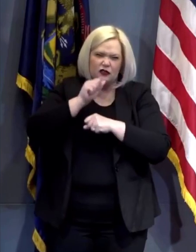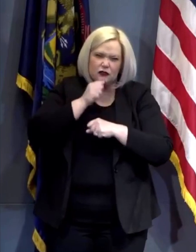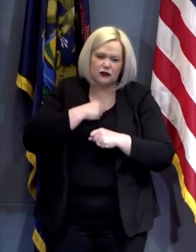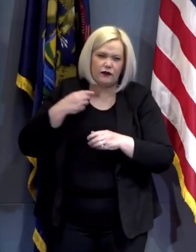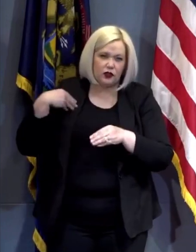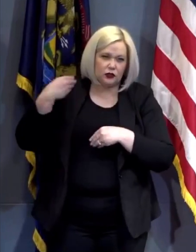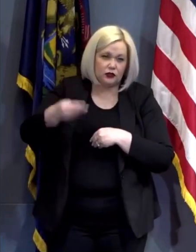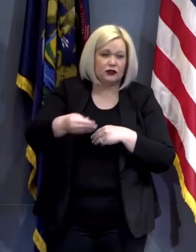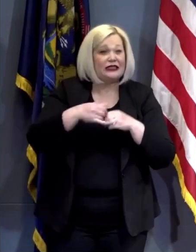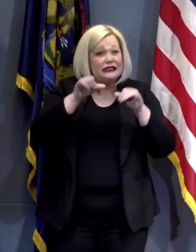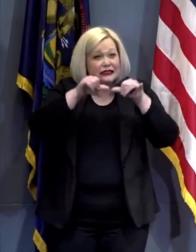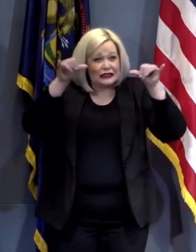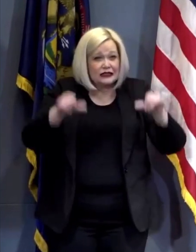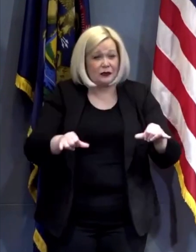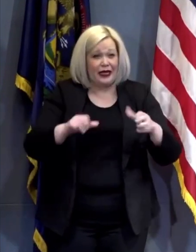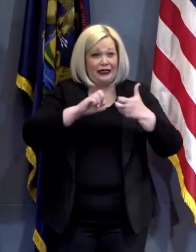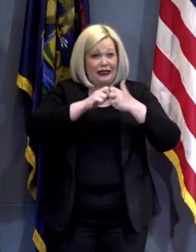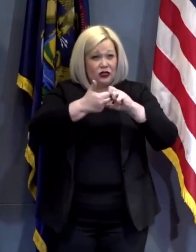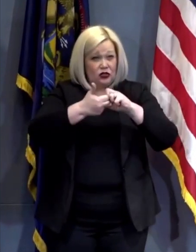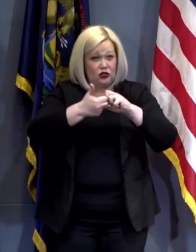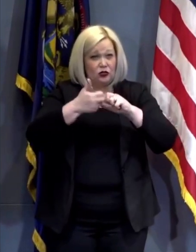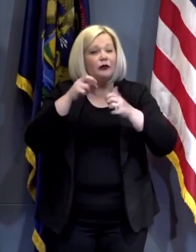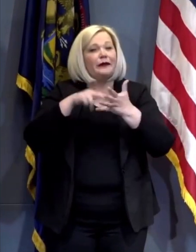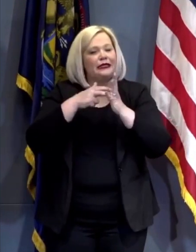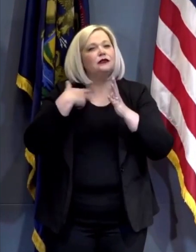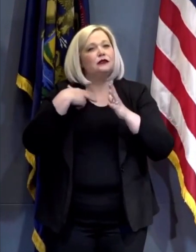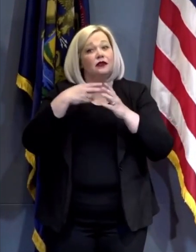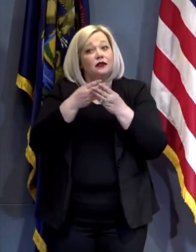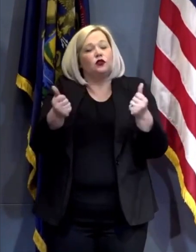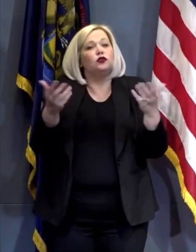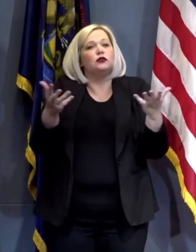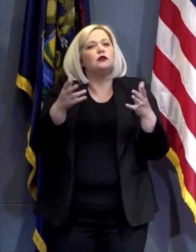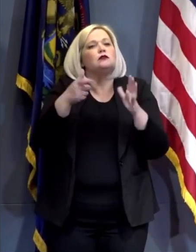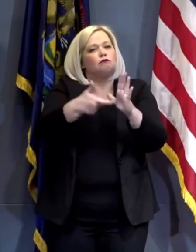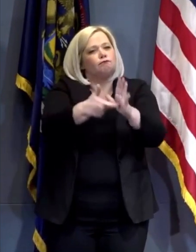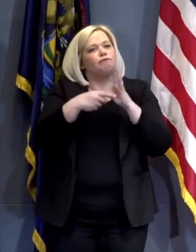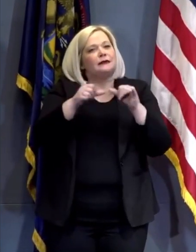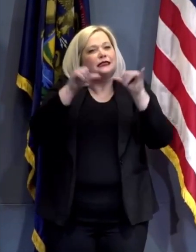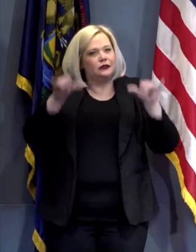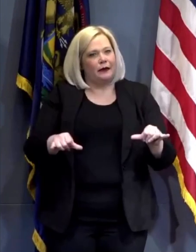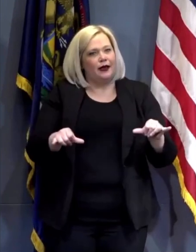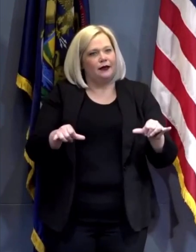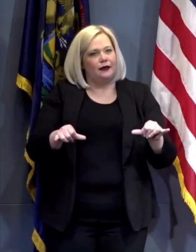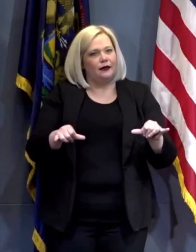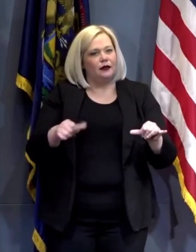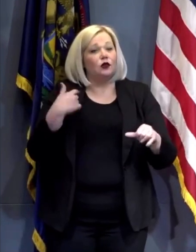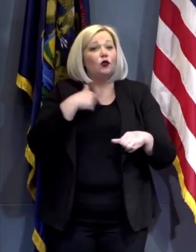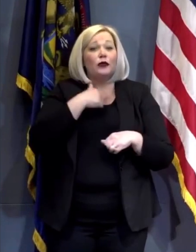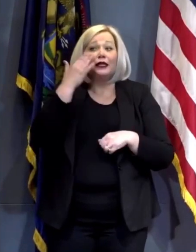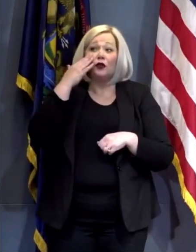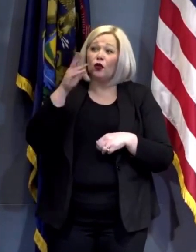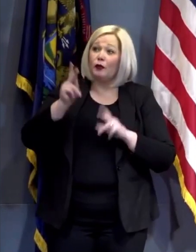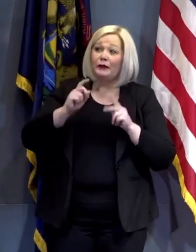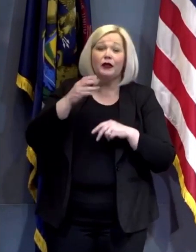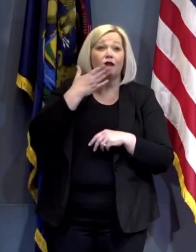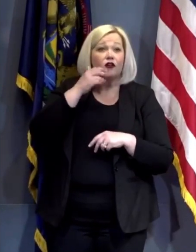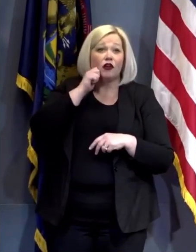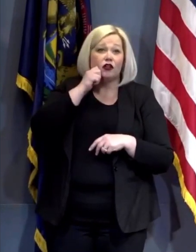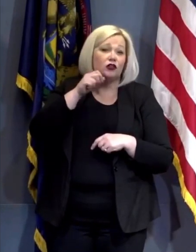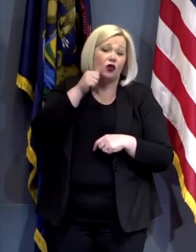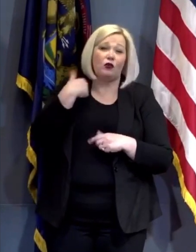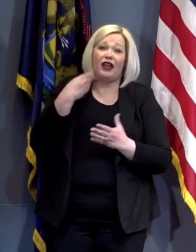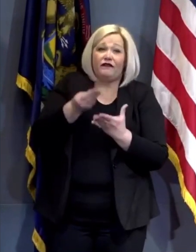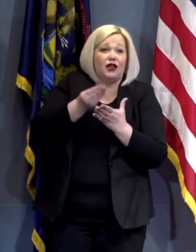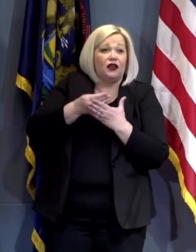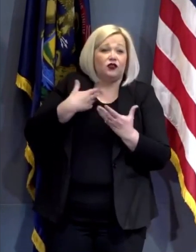problem requires a systemic solution. We know that more often than not people of color do not have the financial luxury in the state of